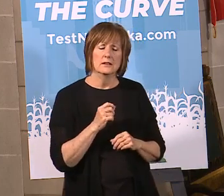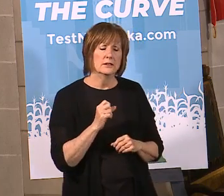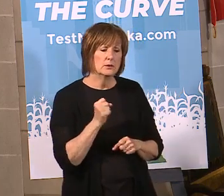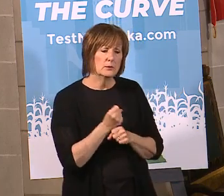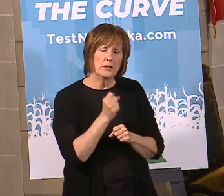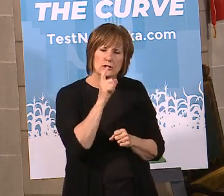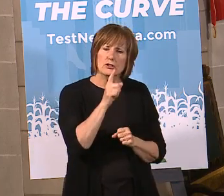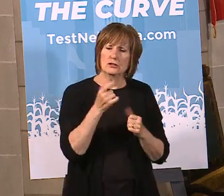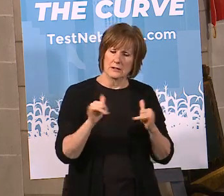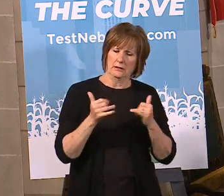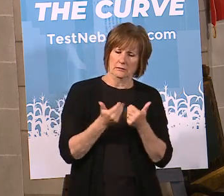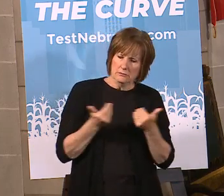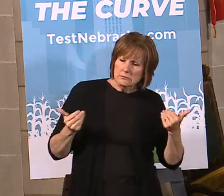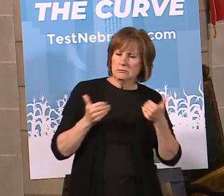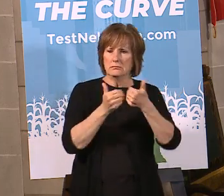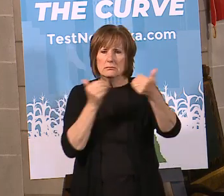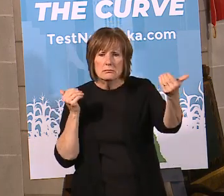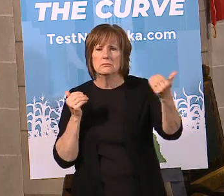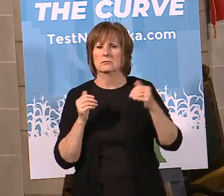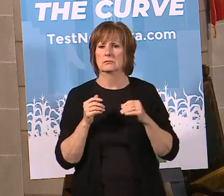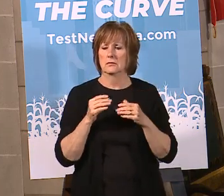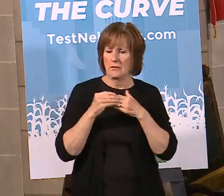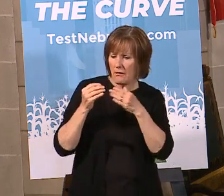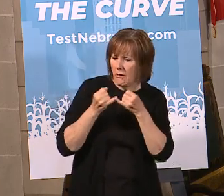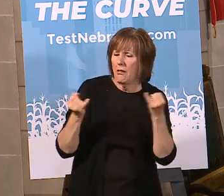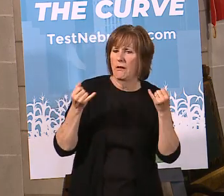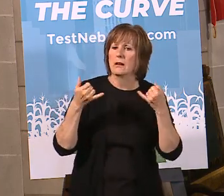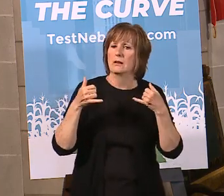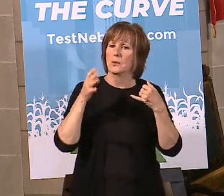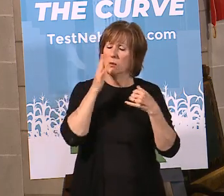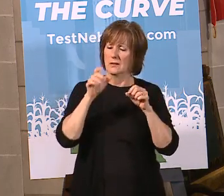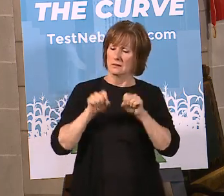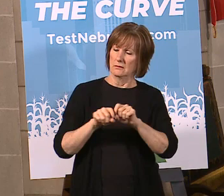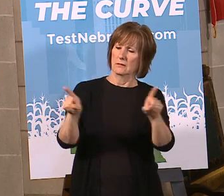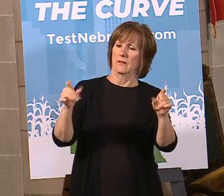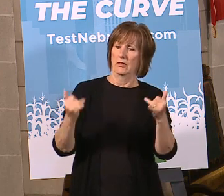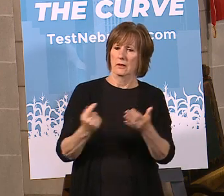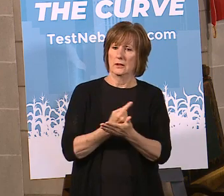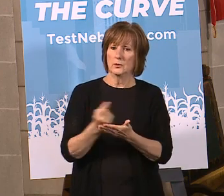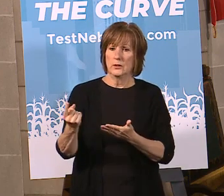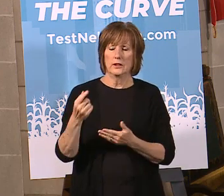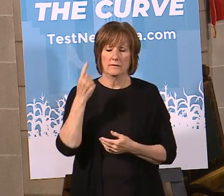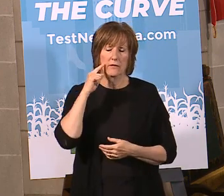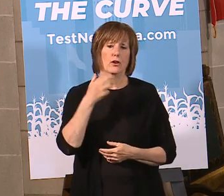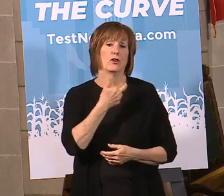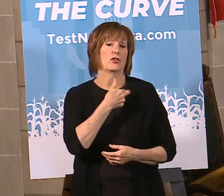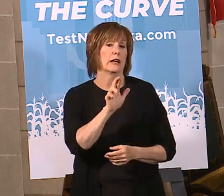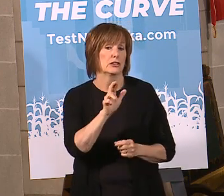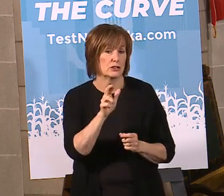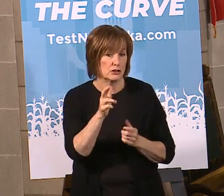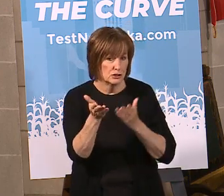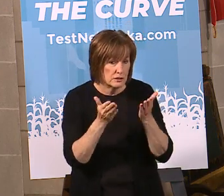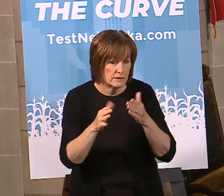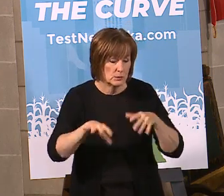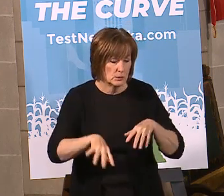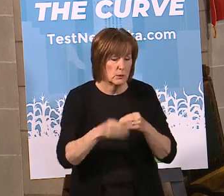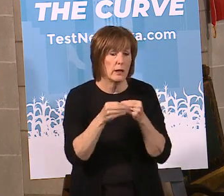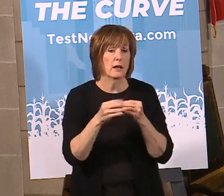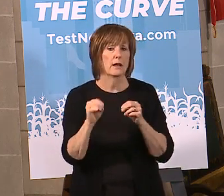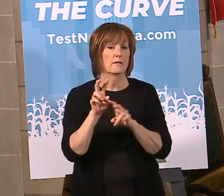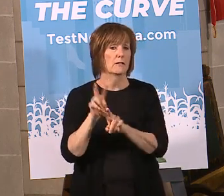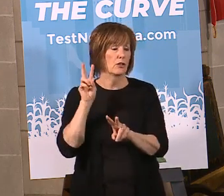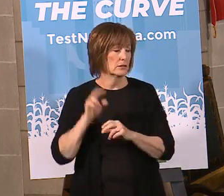So with all those caveats and those guidelines, we expect to roll out this week with regard to those religious services, weddings and funerals.